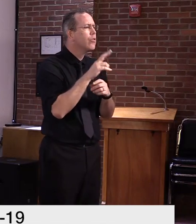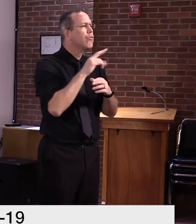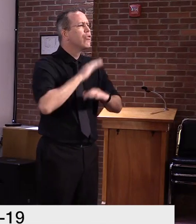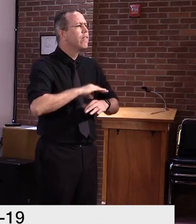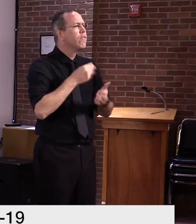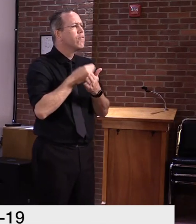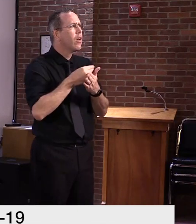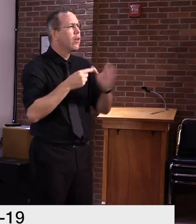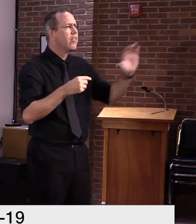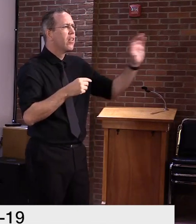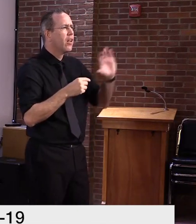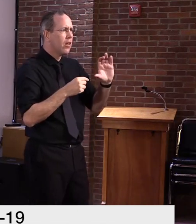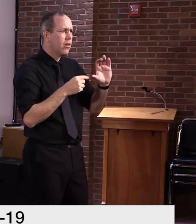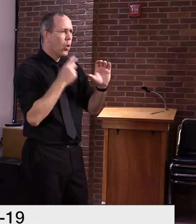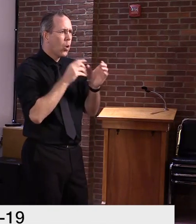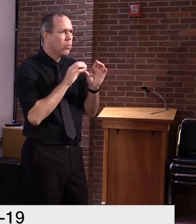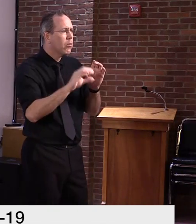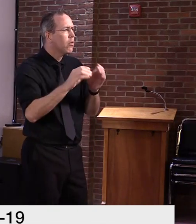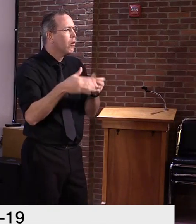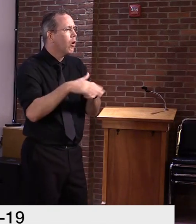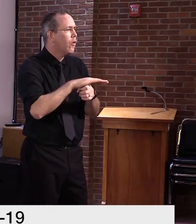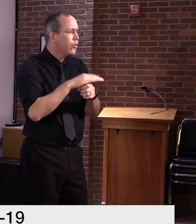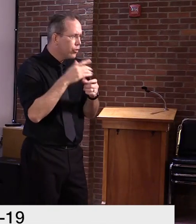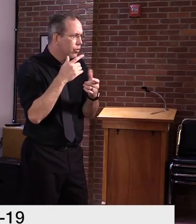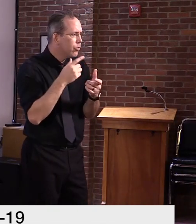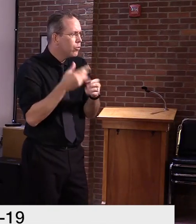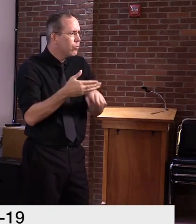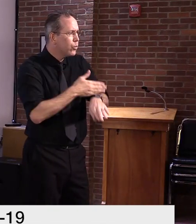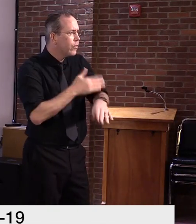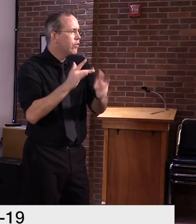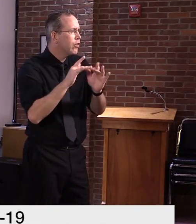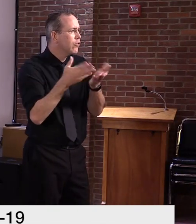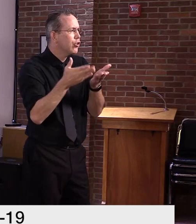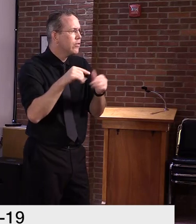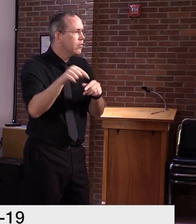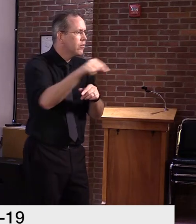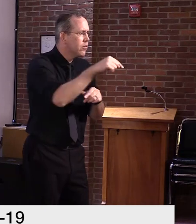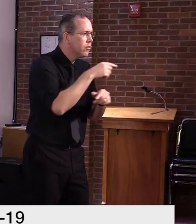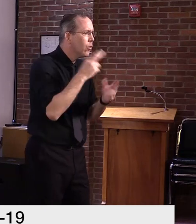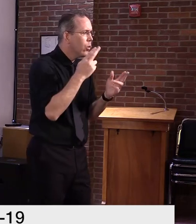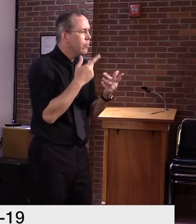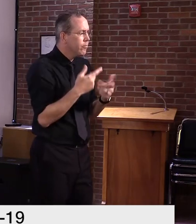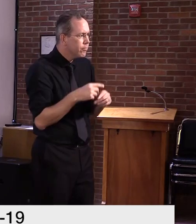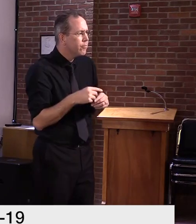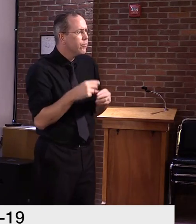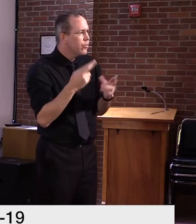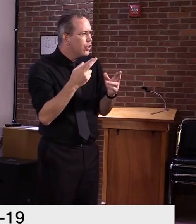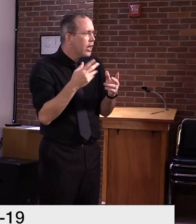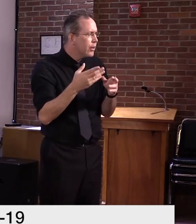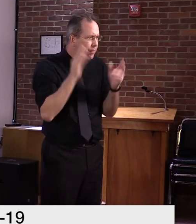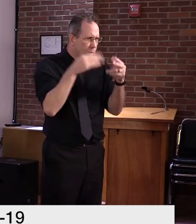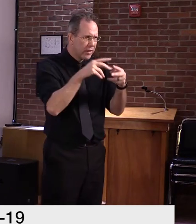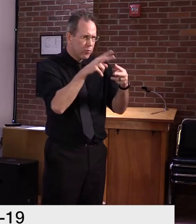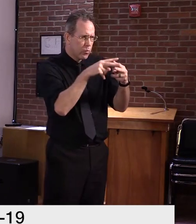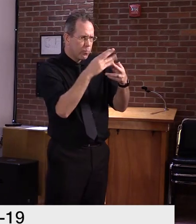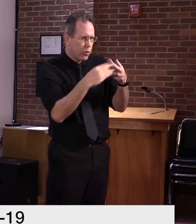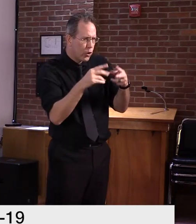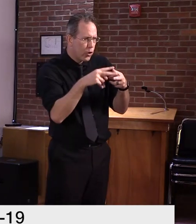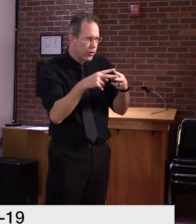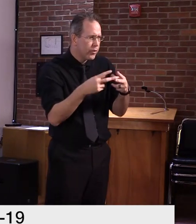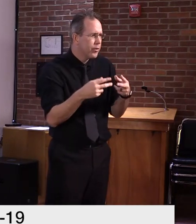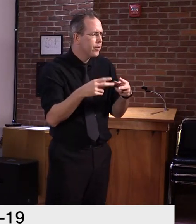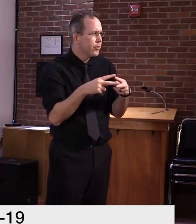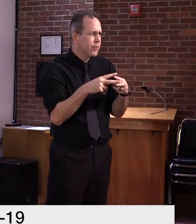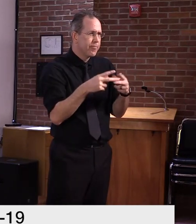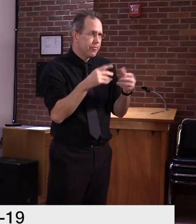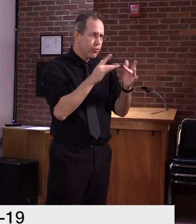expectation and hope would be that this summer we focus in on those critical areas, uh, sort of those critical last mile issues and make that initial investment.